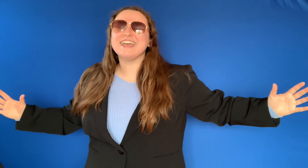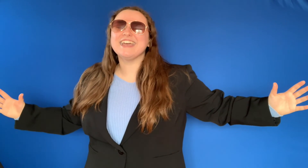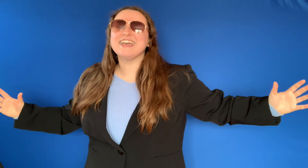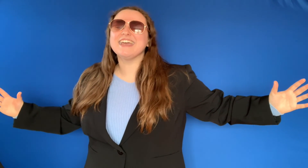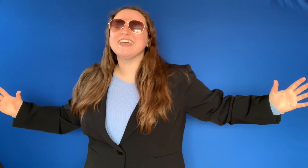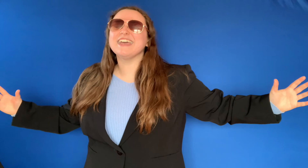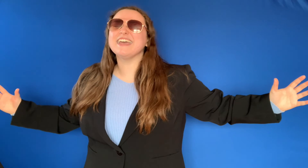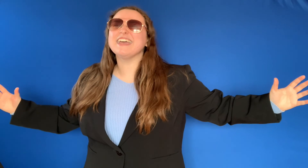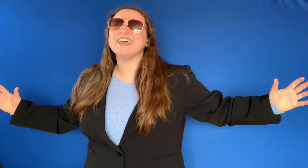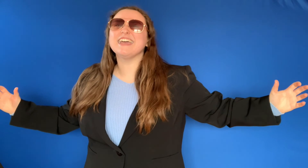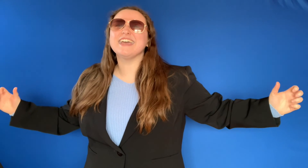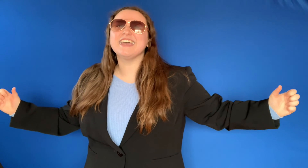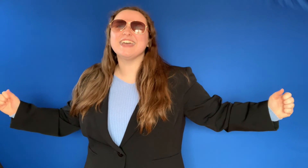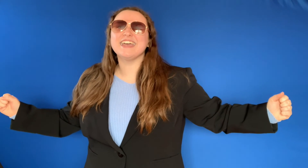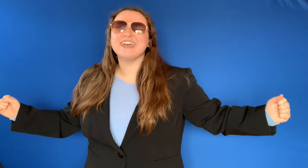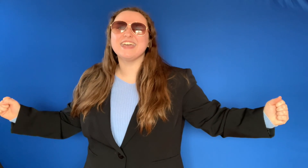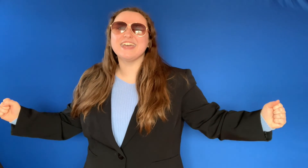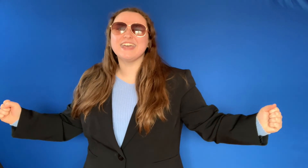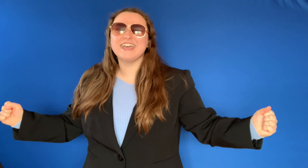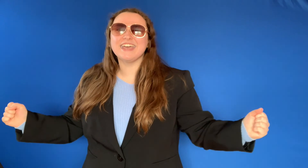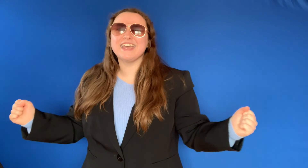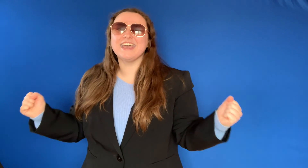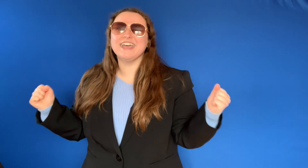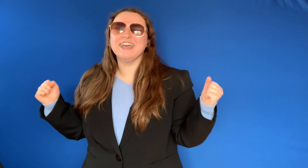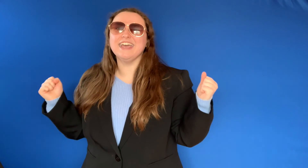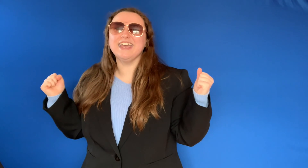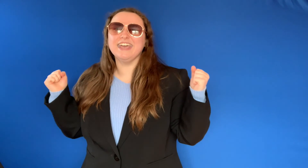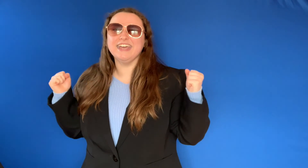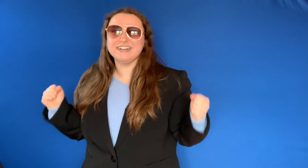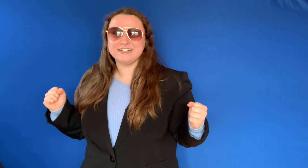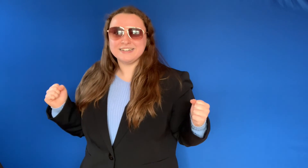mezzanine! right back.